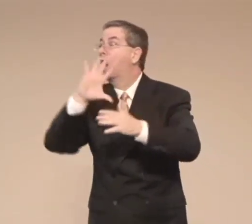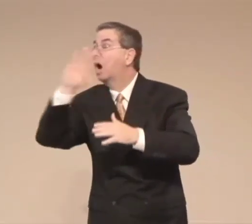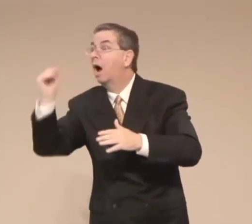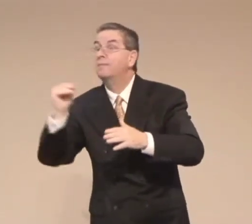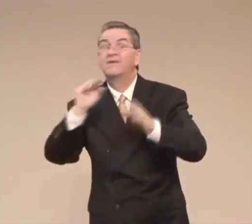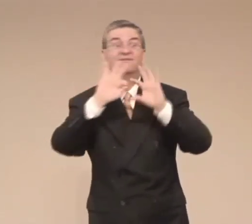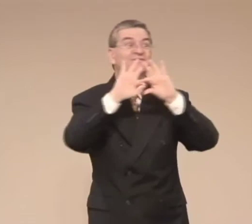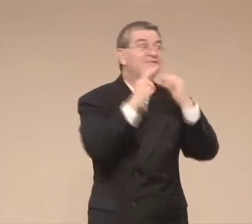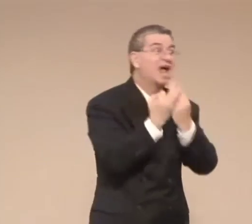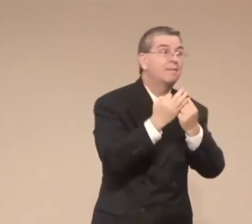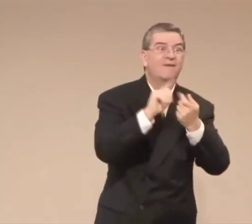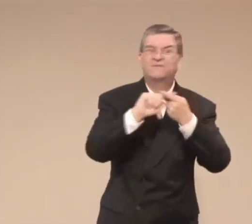honest